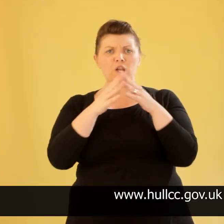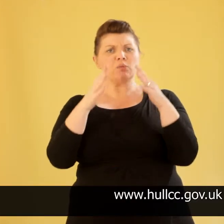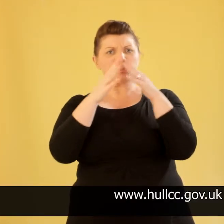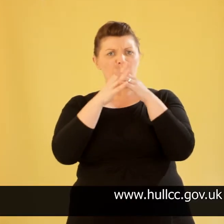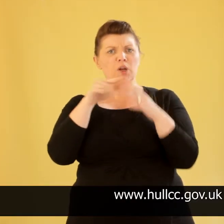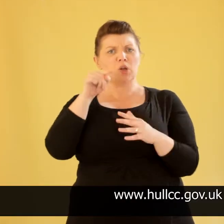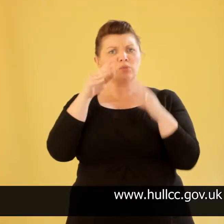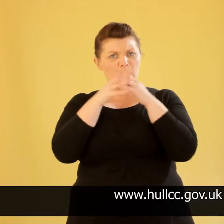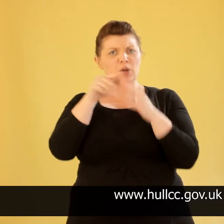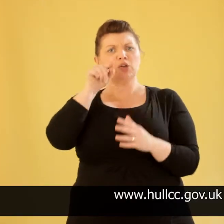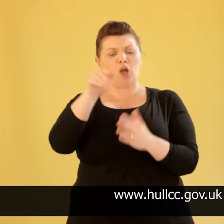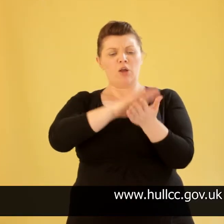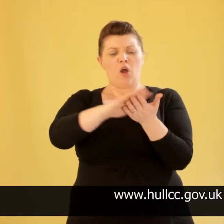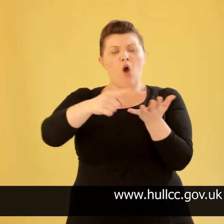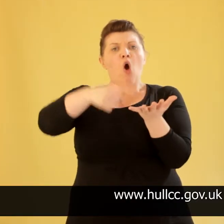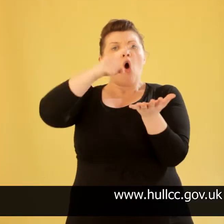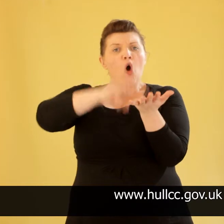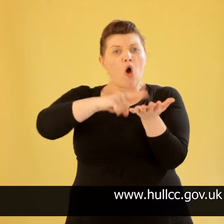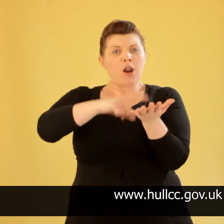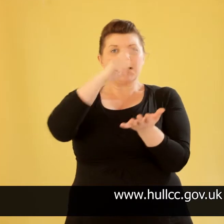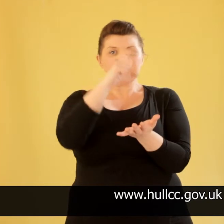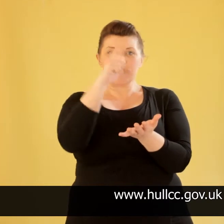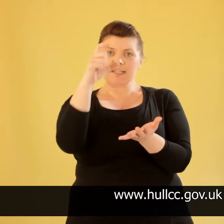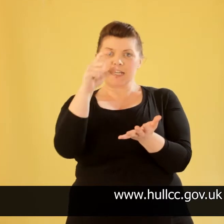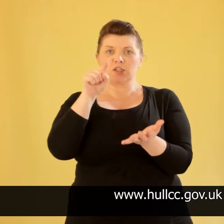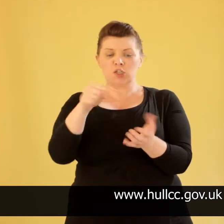www.hullcc.gov.uk